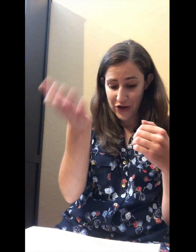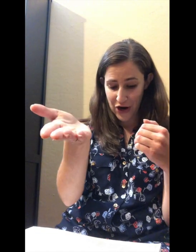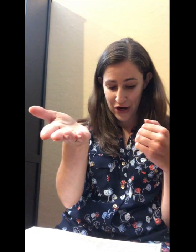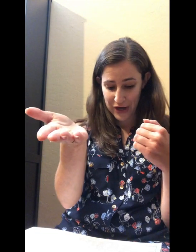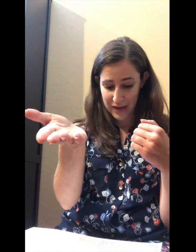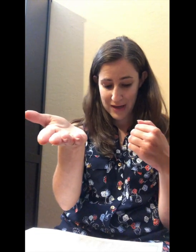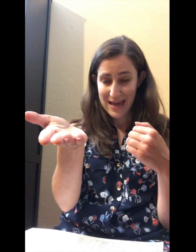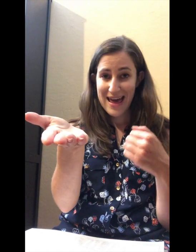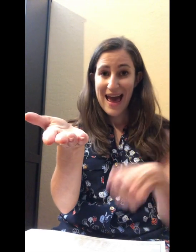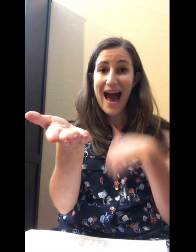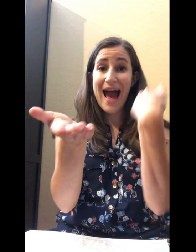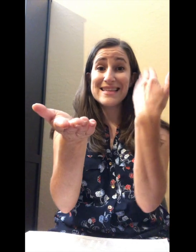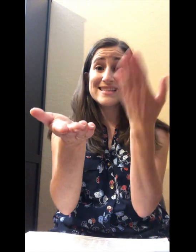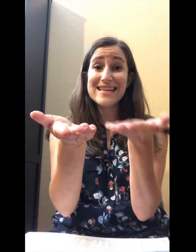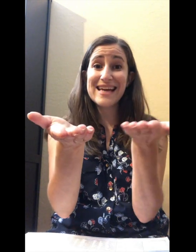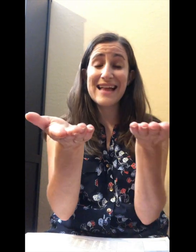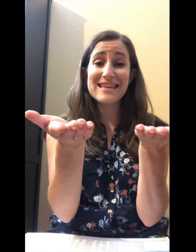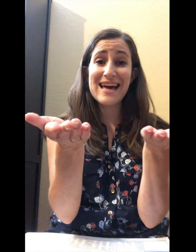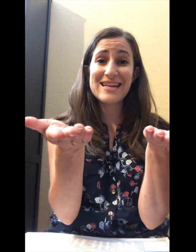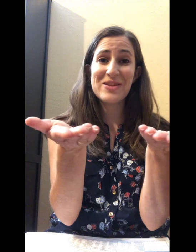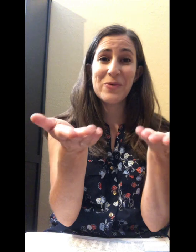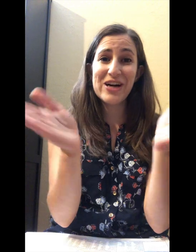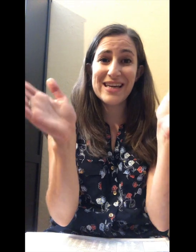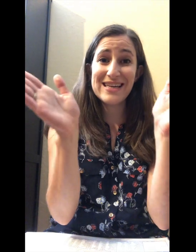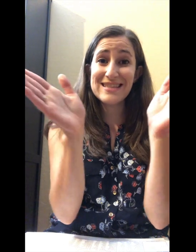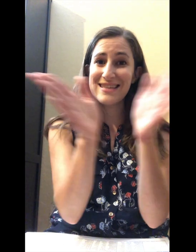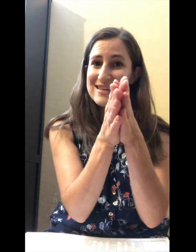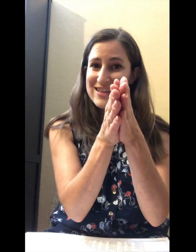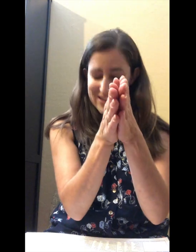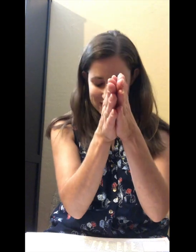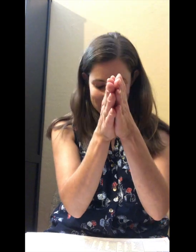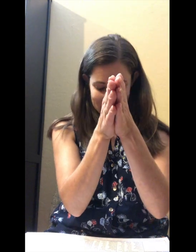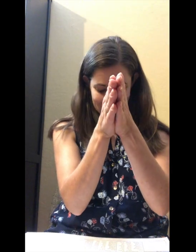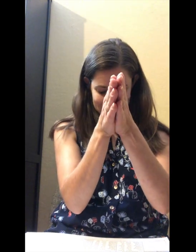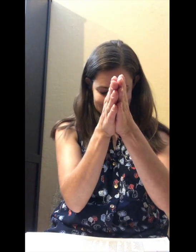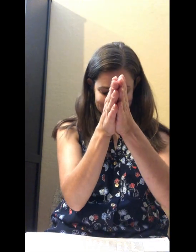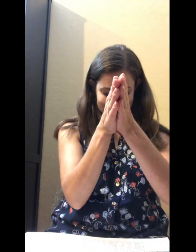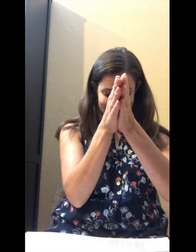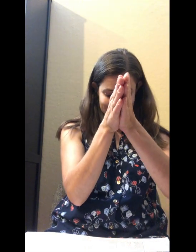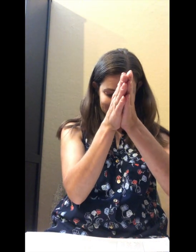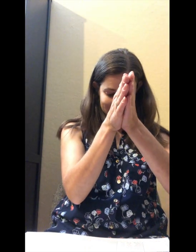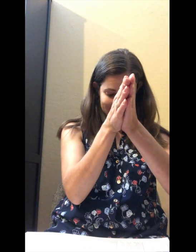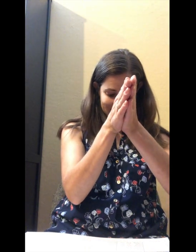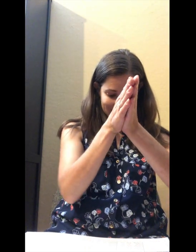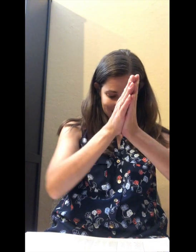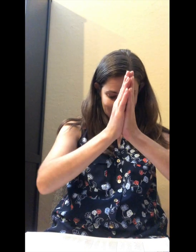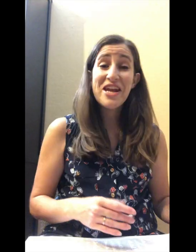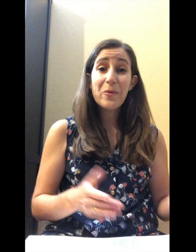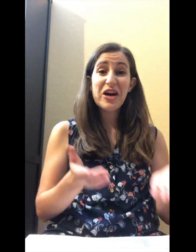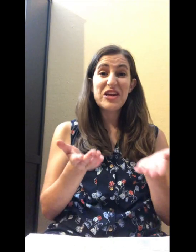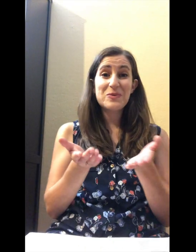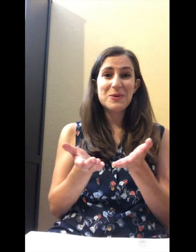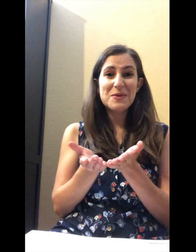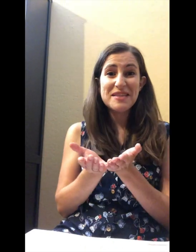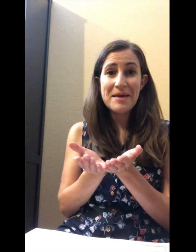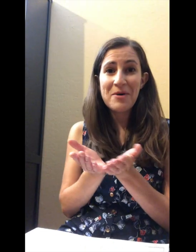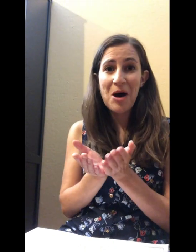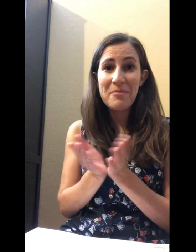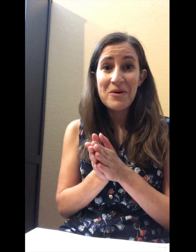Yard. Add stick at the end and the word is yardstick. Now we're gonna use those same compound